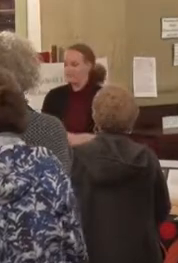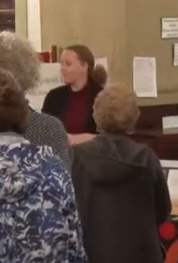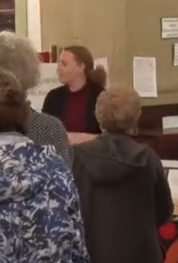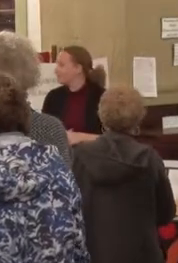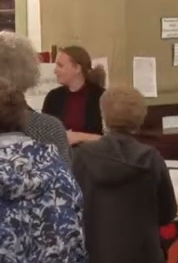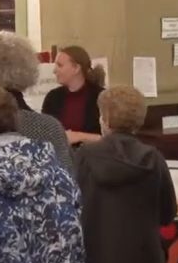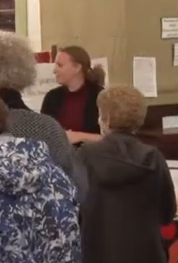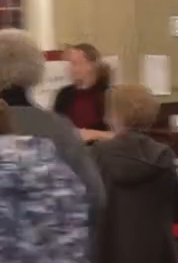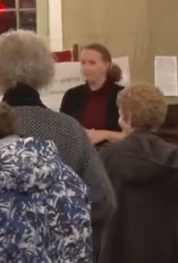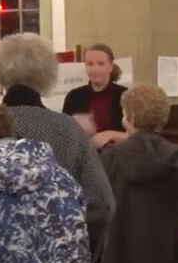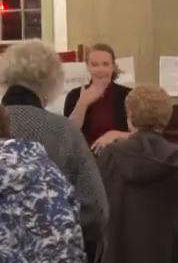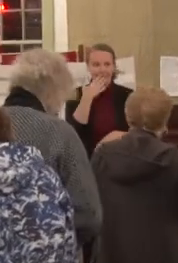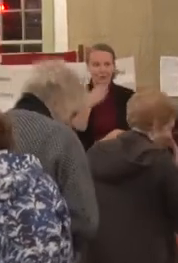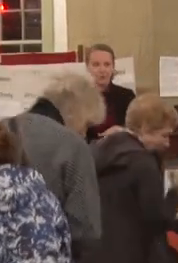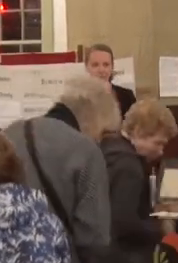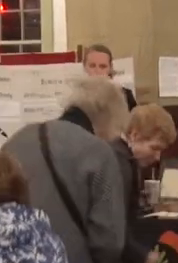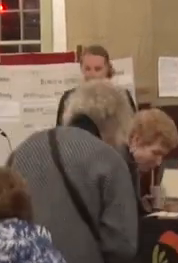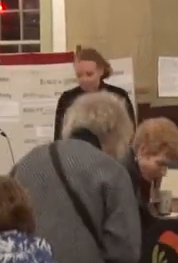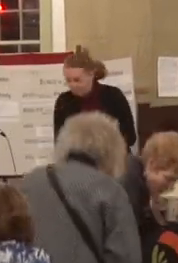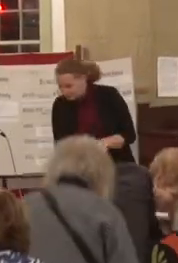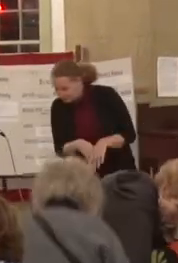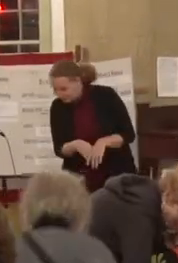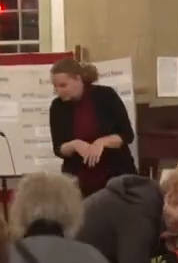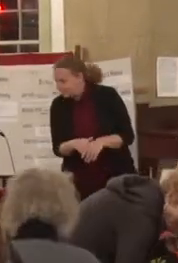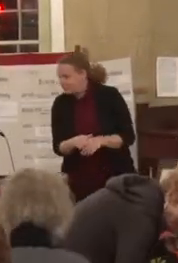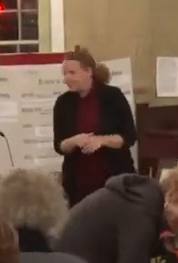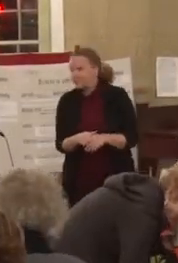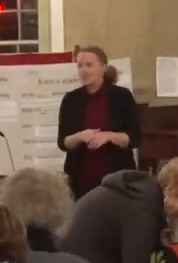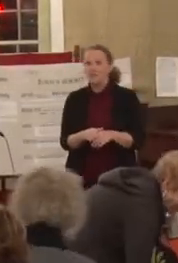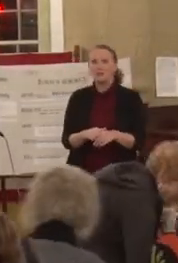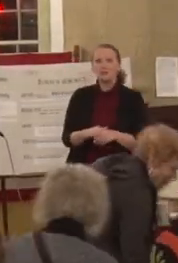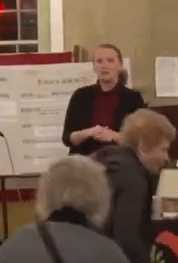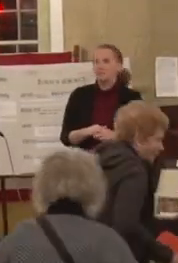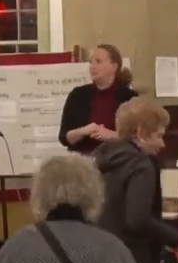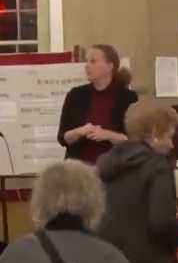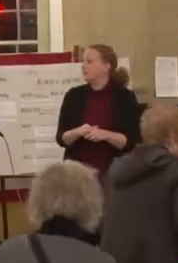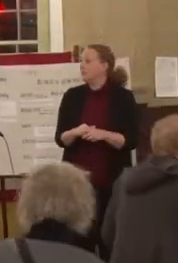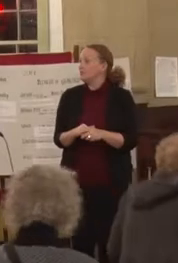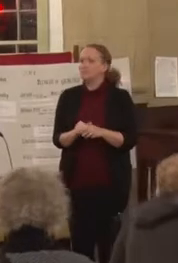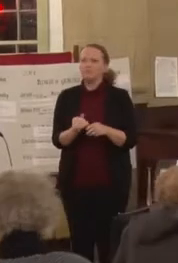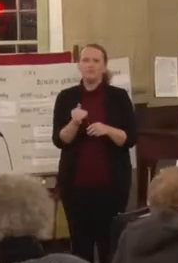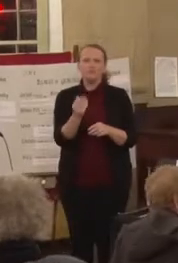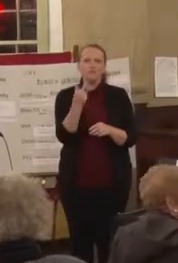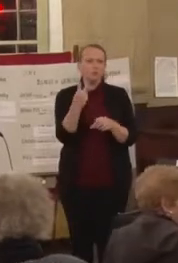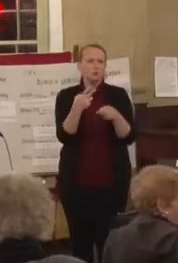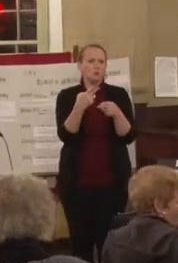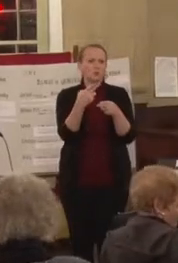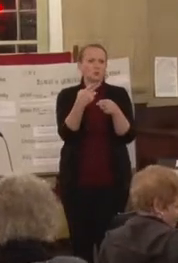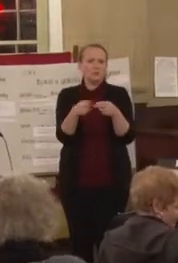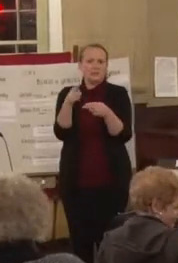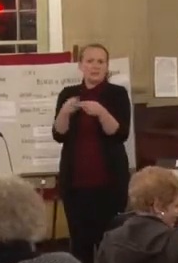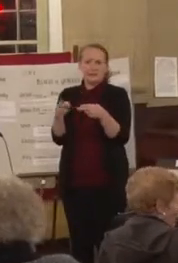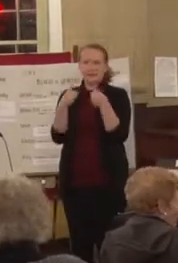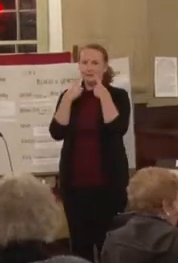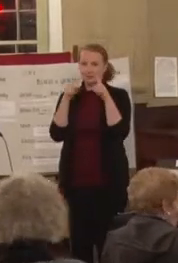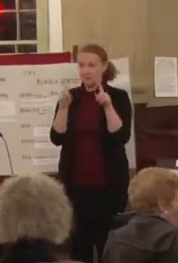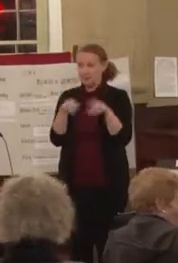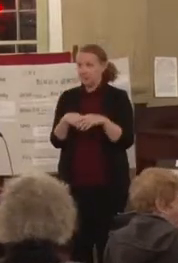Thank you. Please be seated. Two quick things. These pieces of